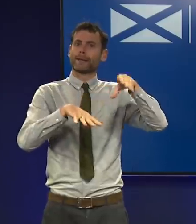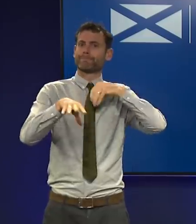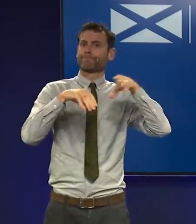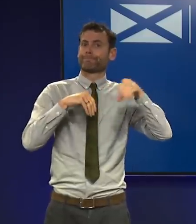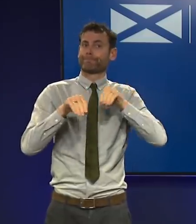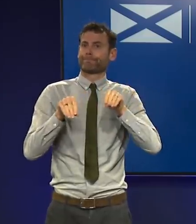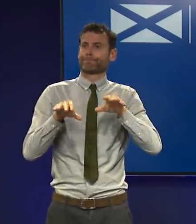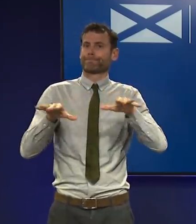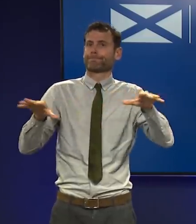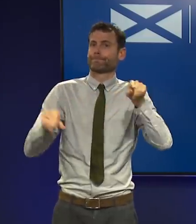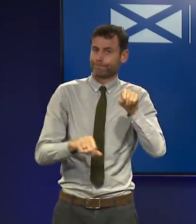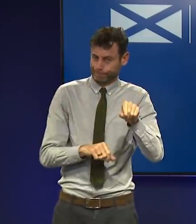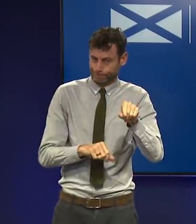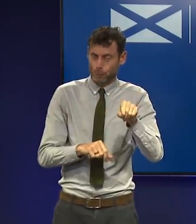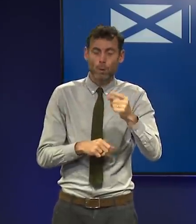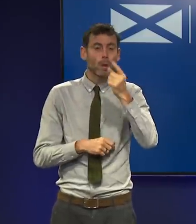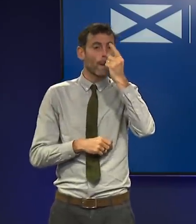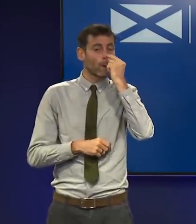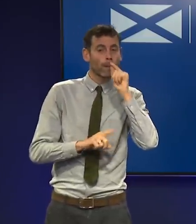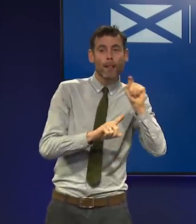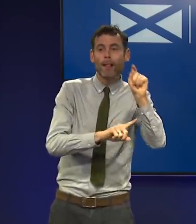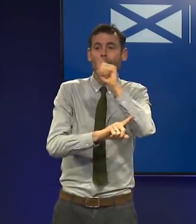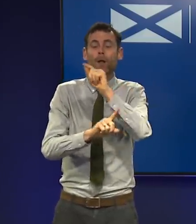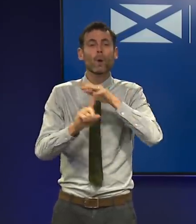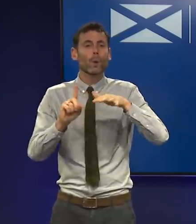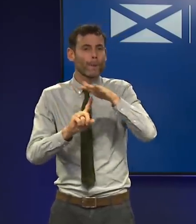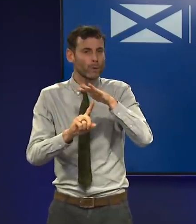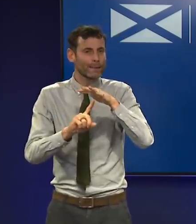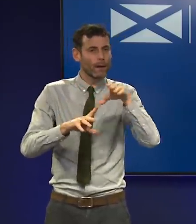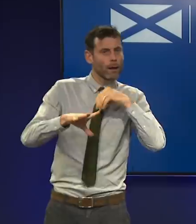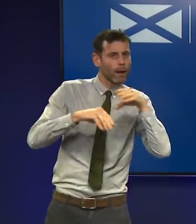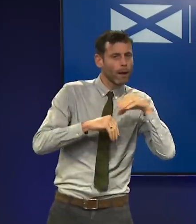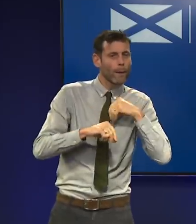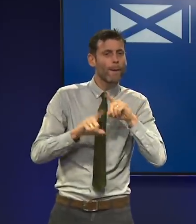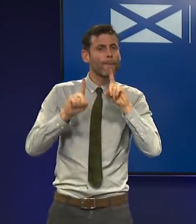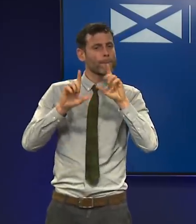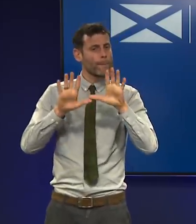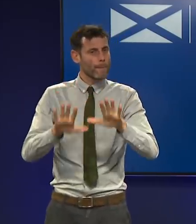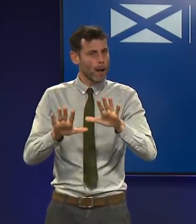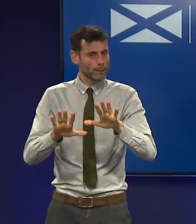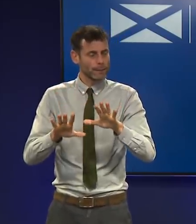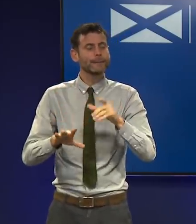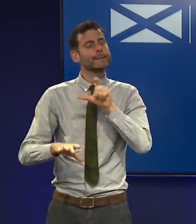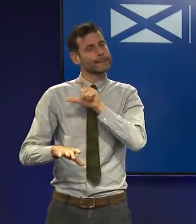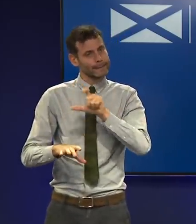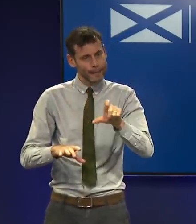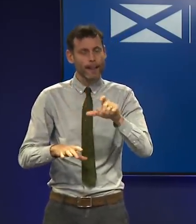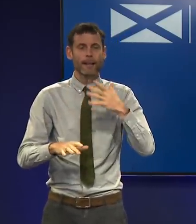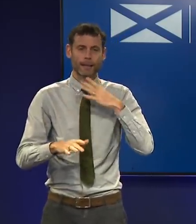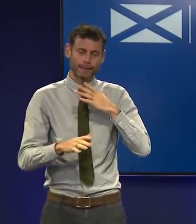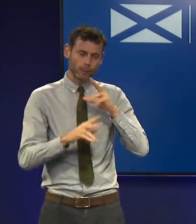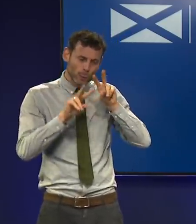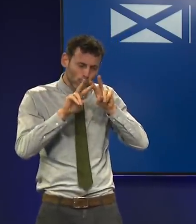already be some community transmission of this variant in Scotland. But again, let me stress, there is no evidence yet that this is sustained,